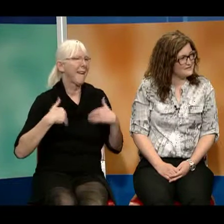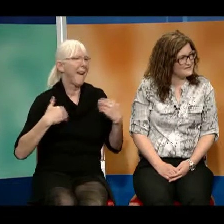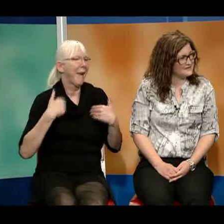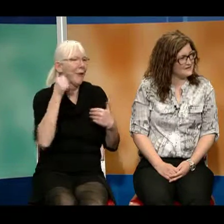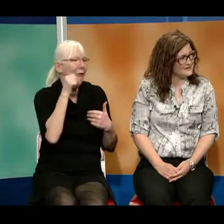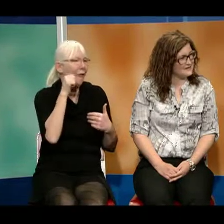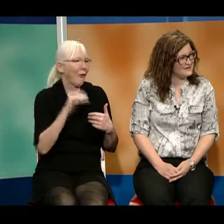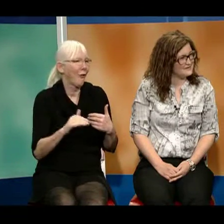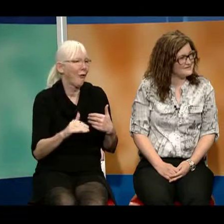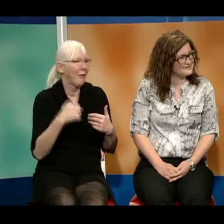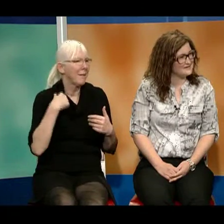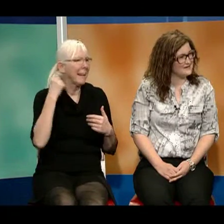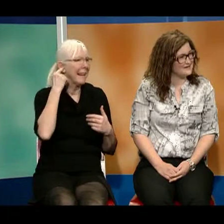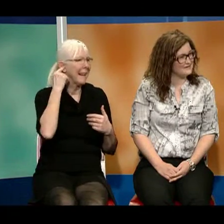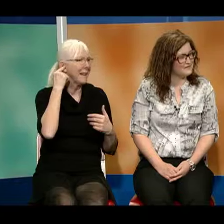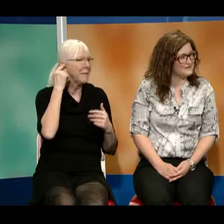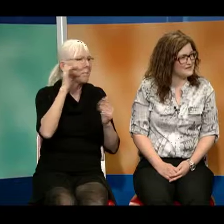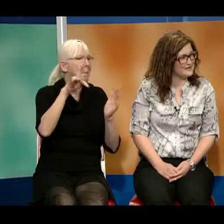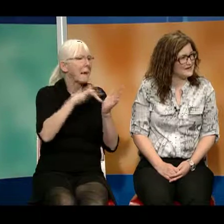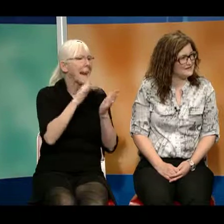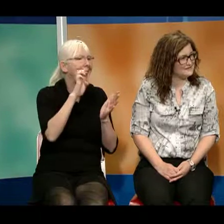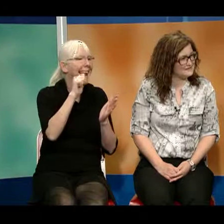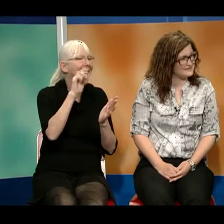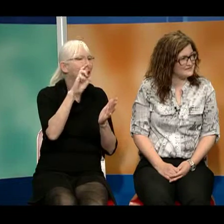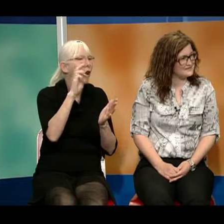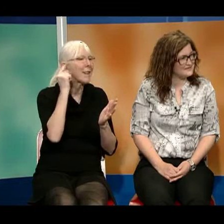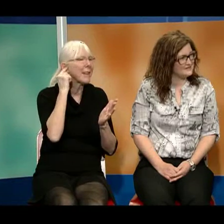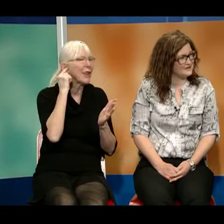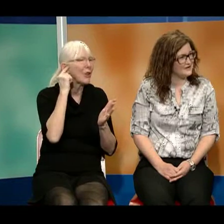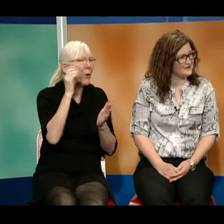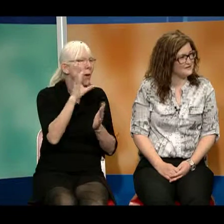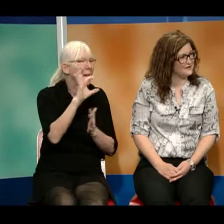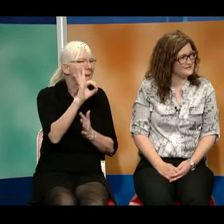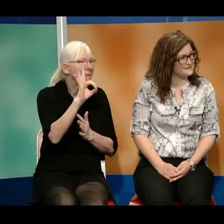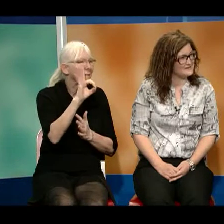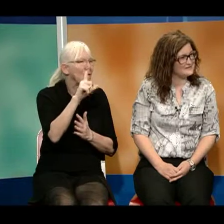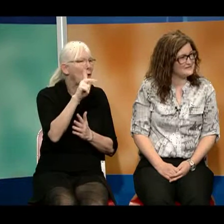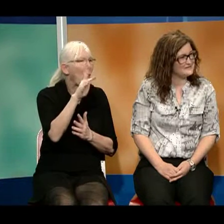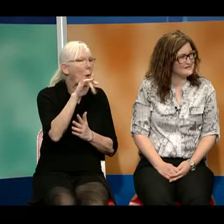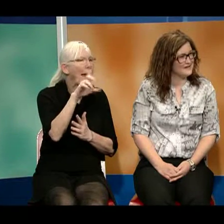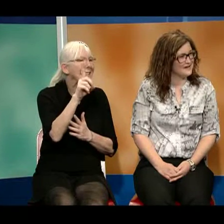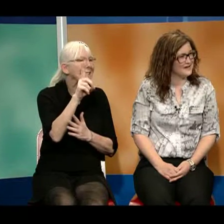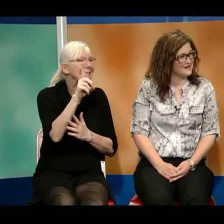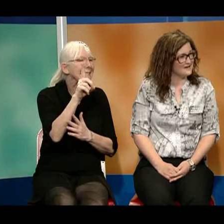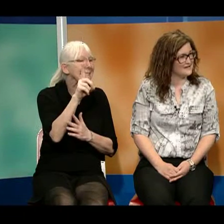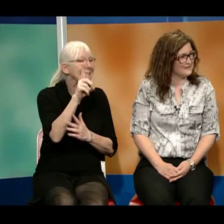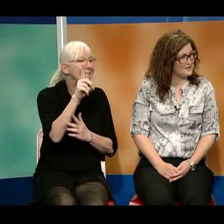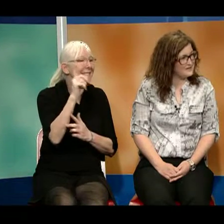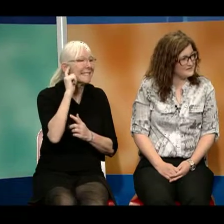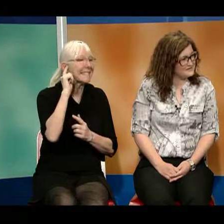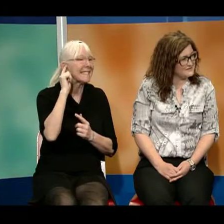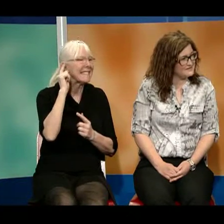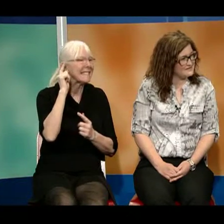in my ears, and I frequently had to visit the audiologist and get my hearing tested.